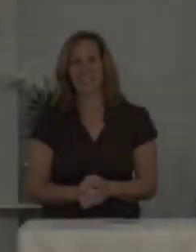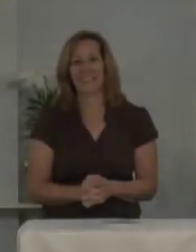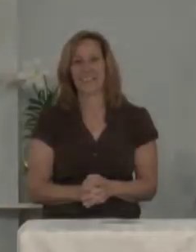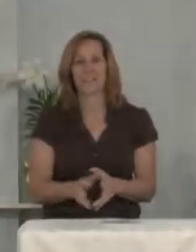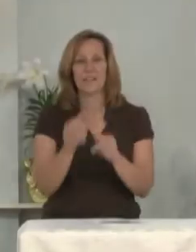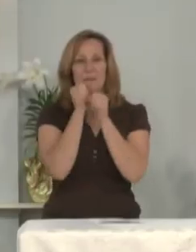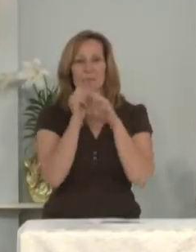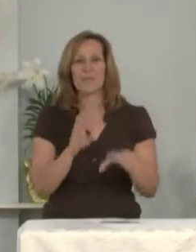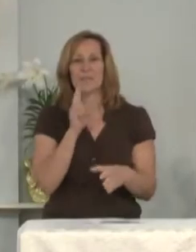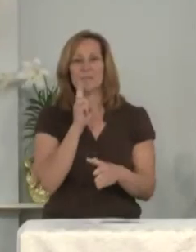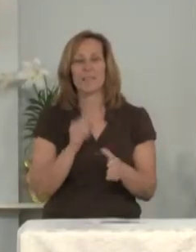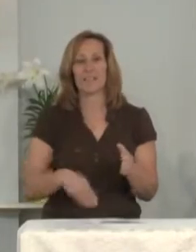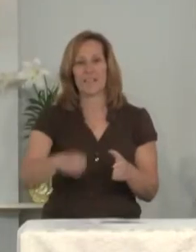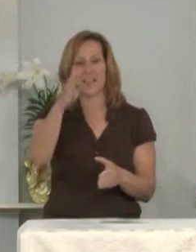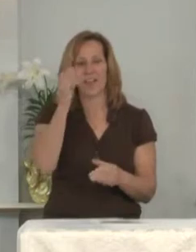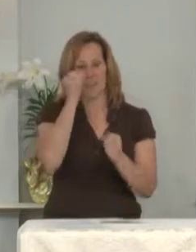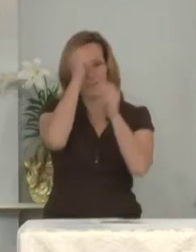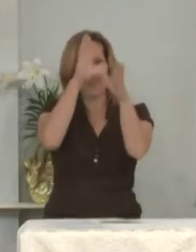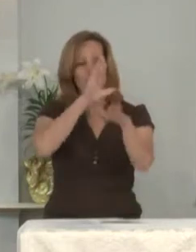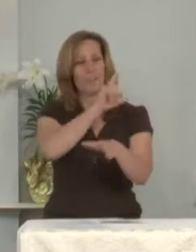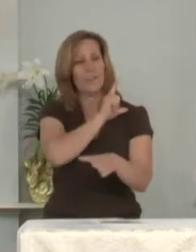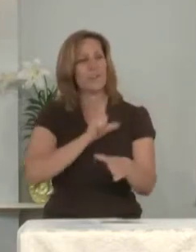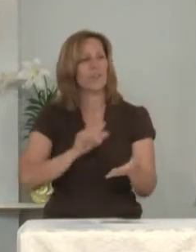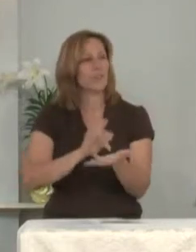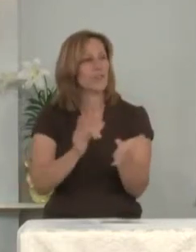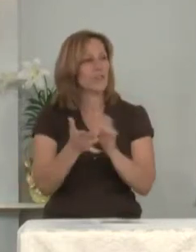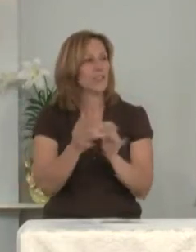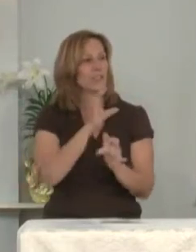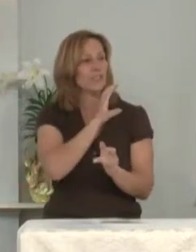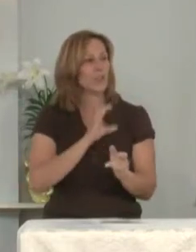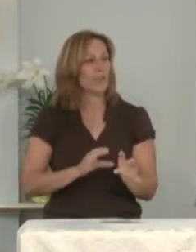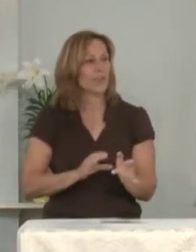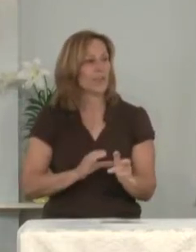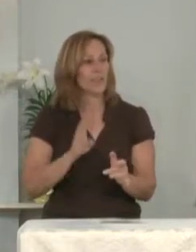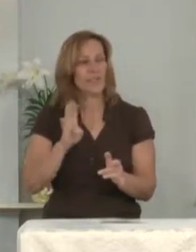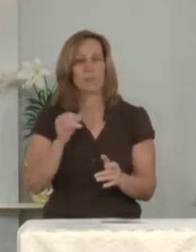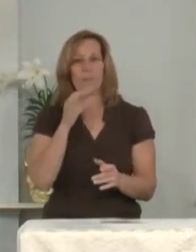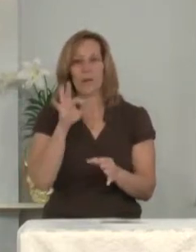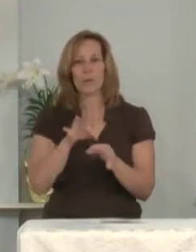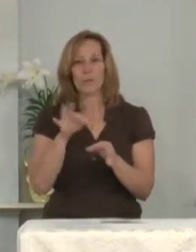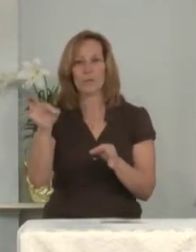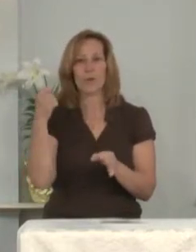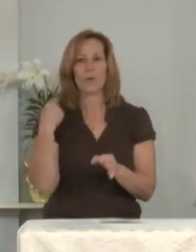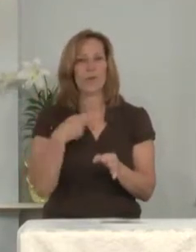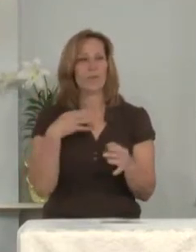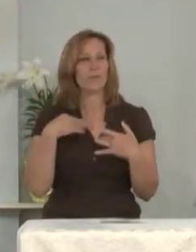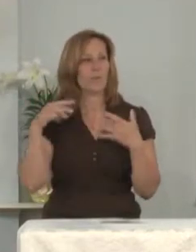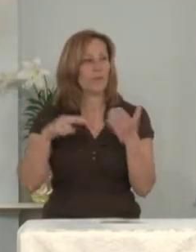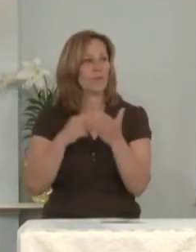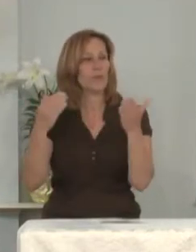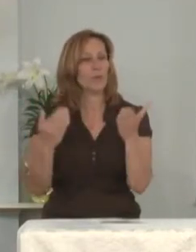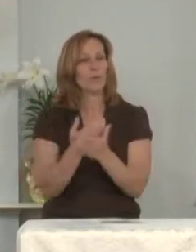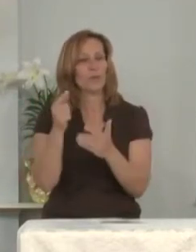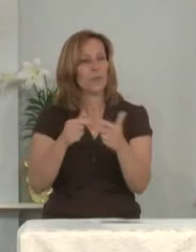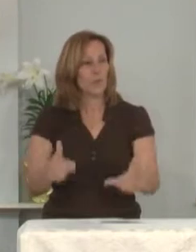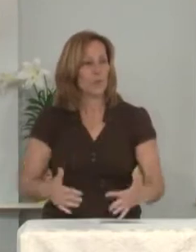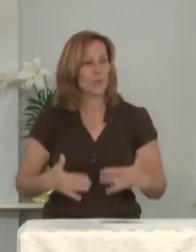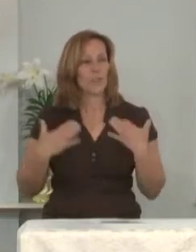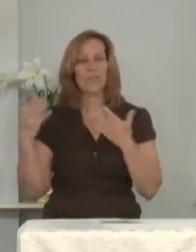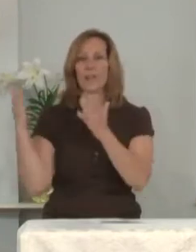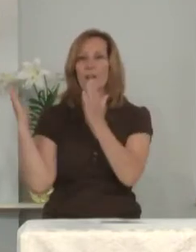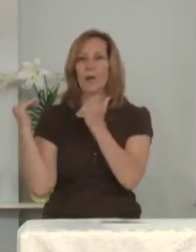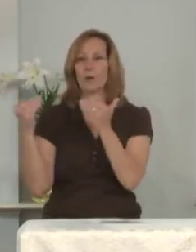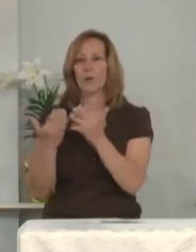Blessed be the God and Father of our Lord Jesus Christ, by whose spirit we have been reborn to a living hope